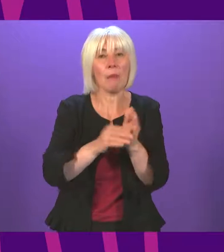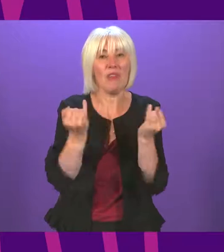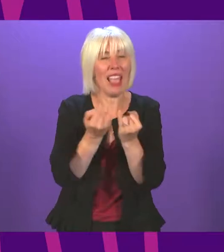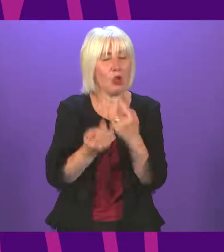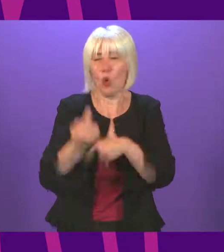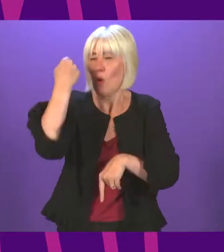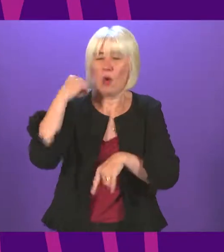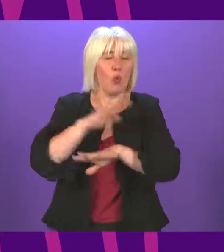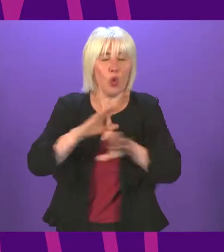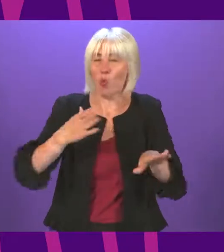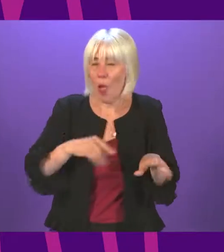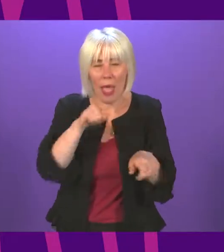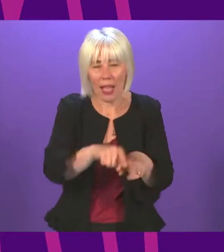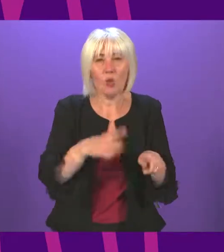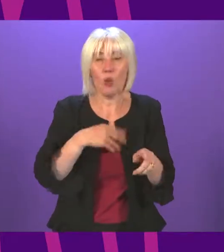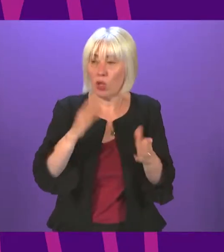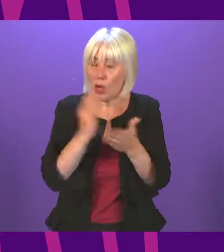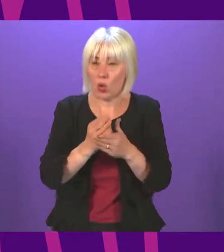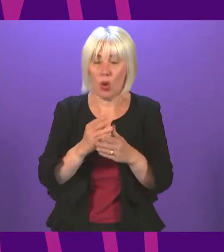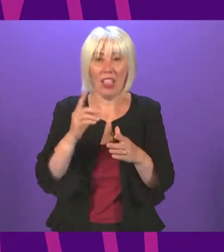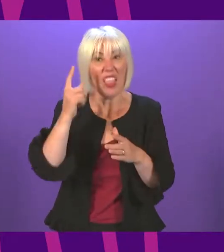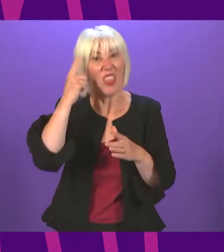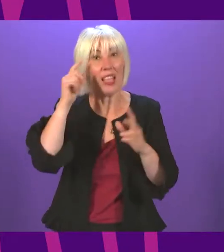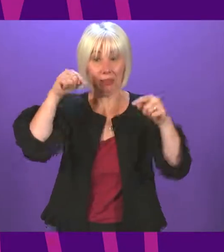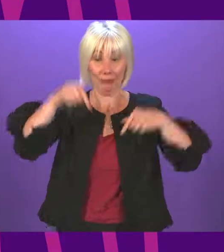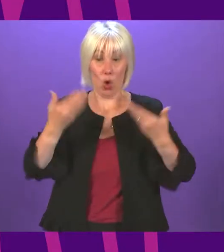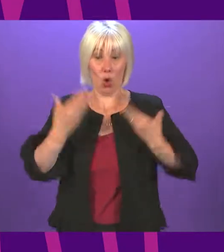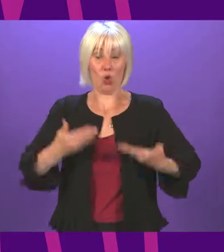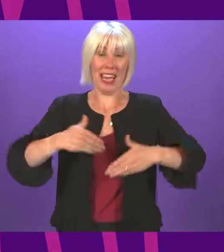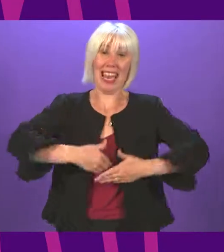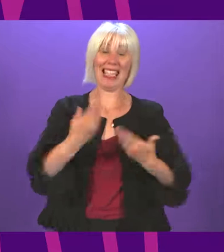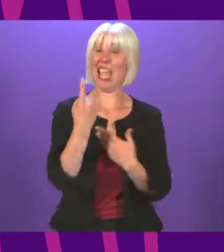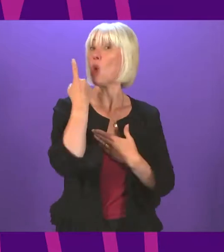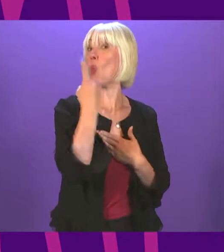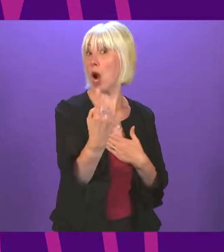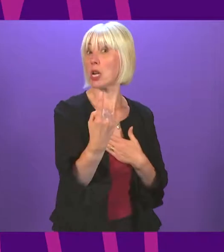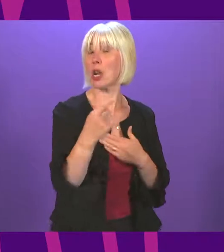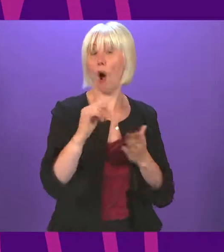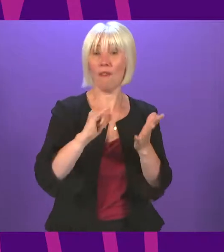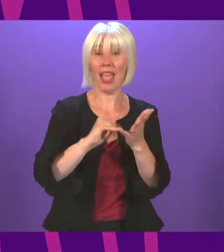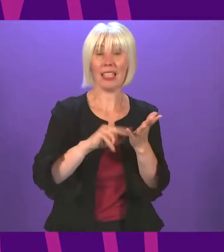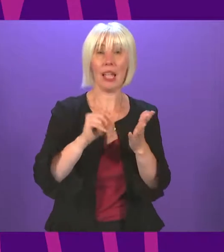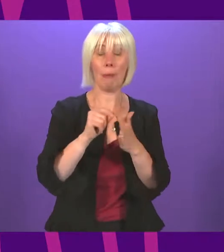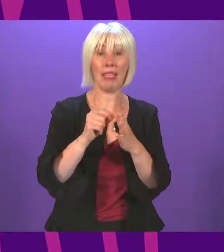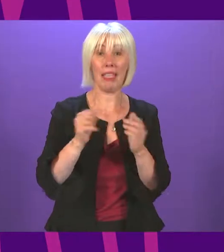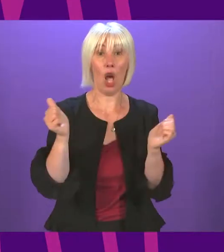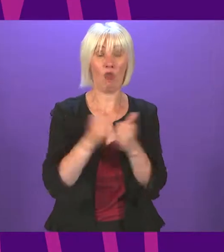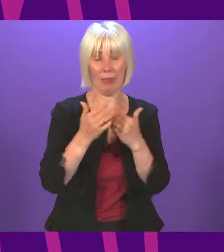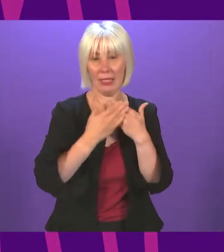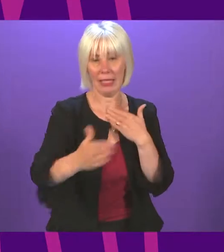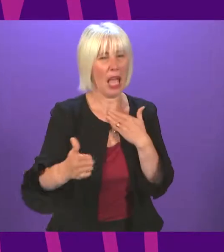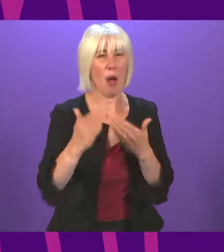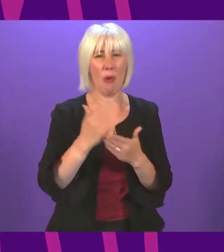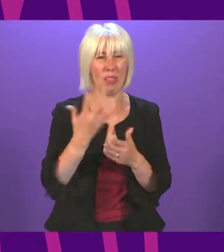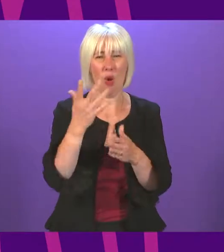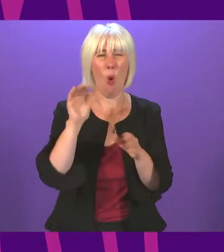Let's not pretend this is day one of a new SNP government. It's day 5,233. And after all that